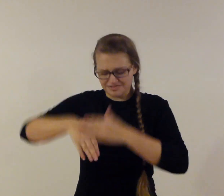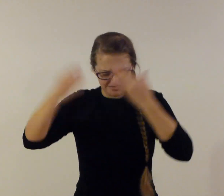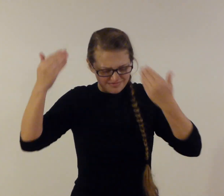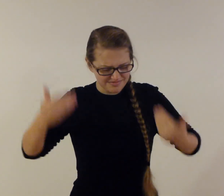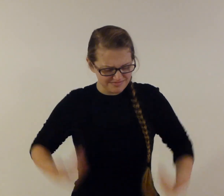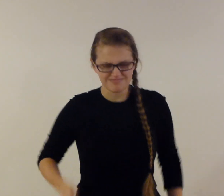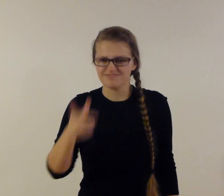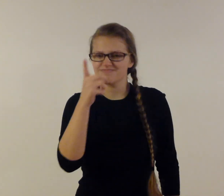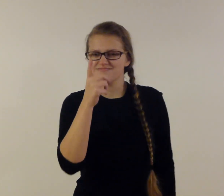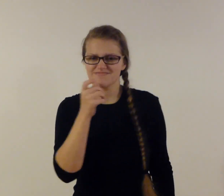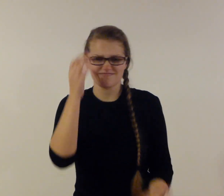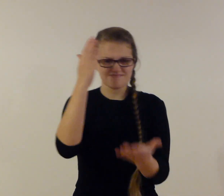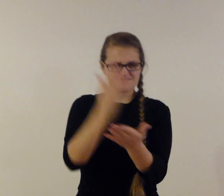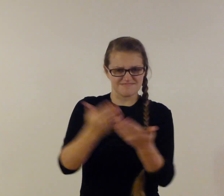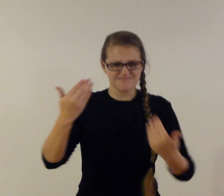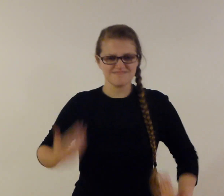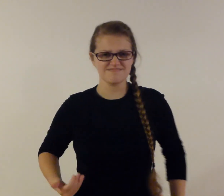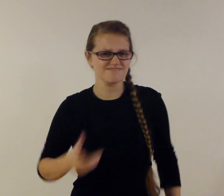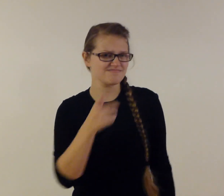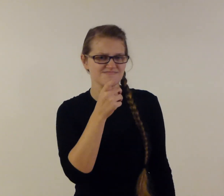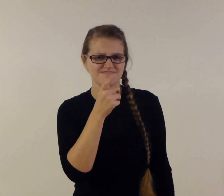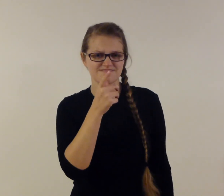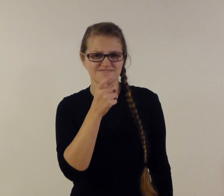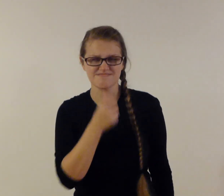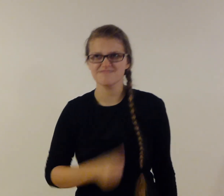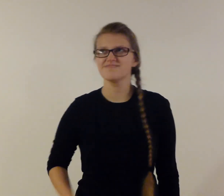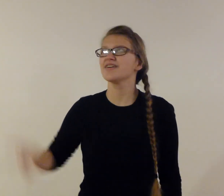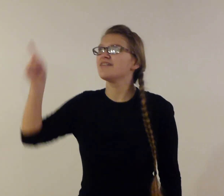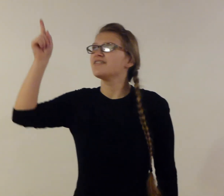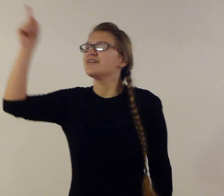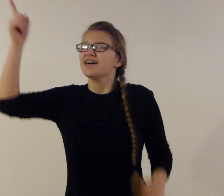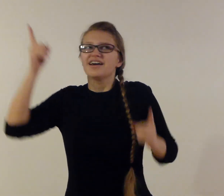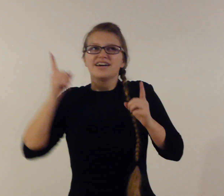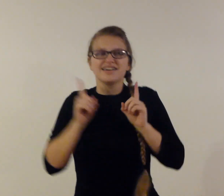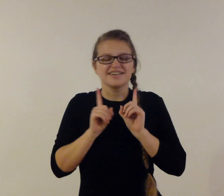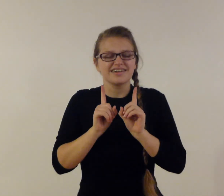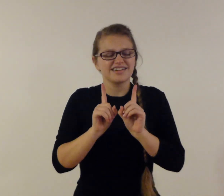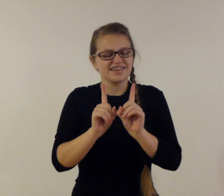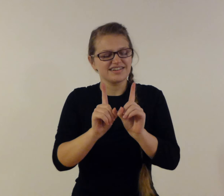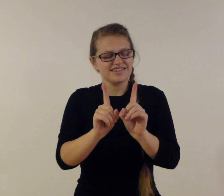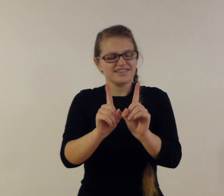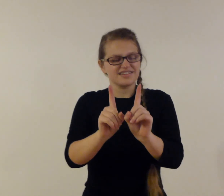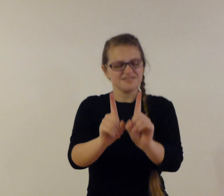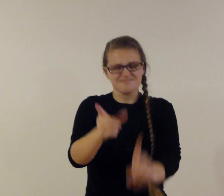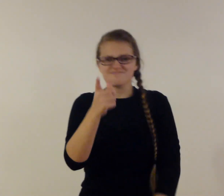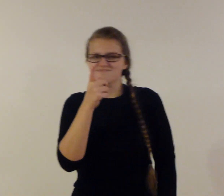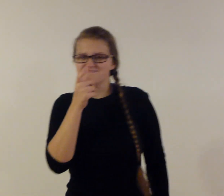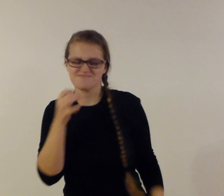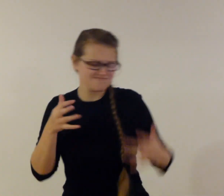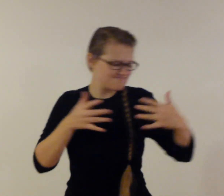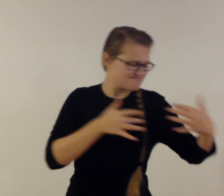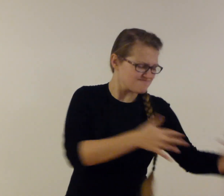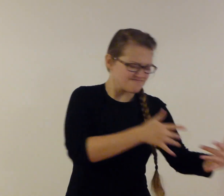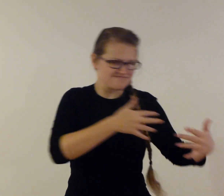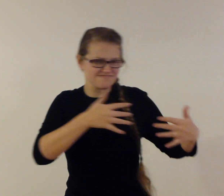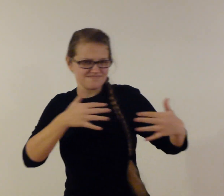voice, then we could have stopped us. And if I got his limits, we don't understand and guess.